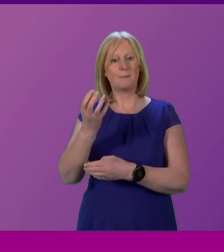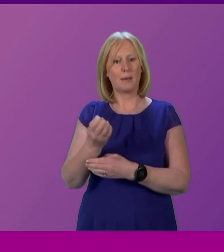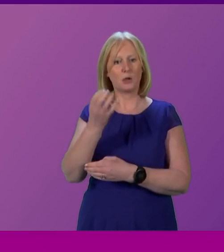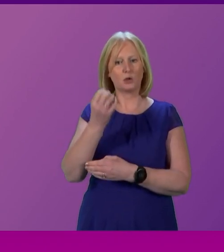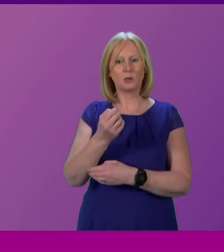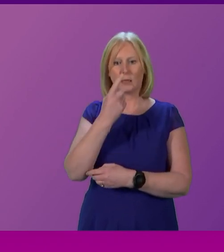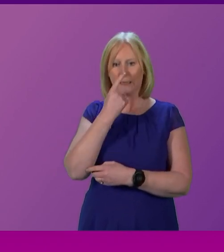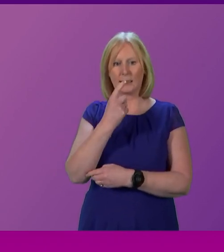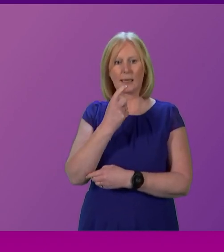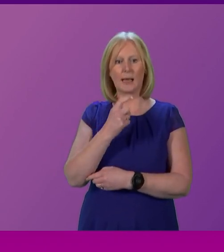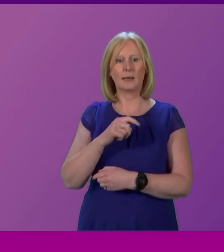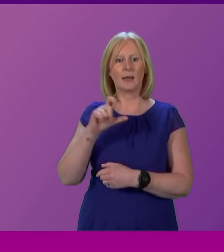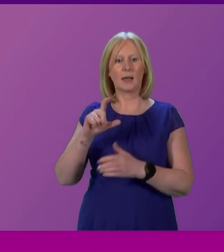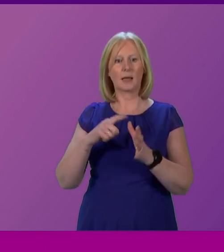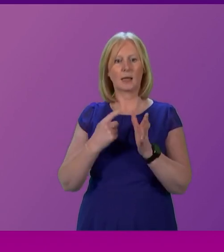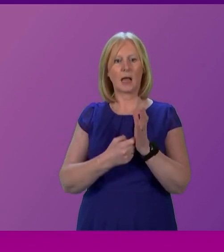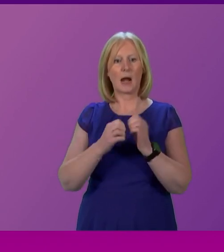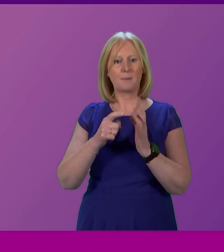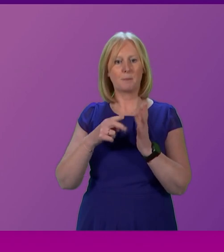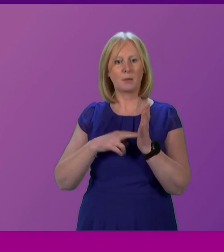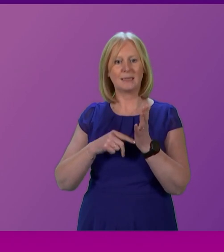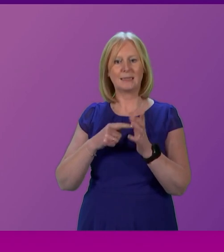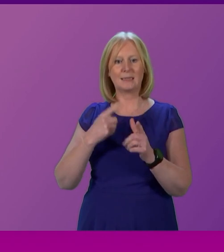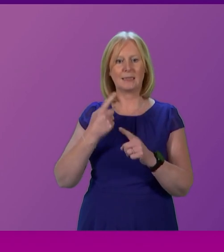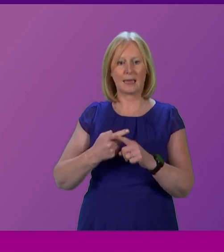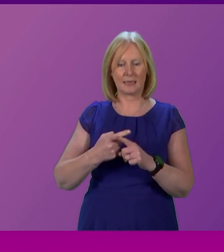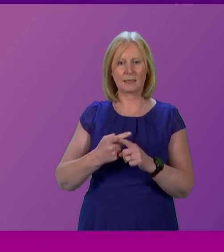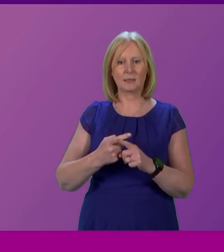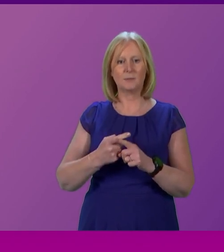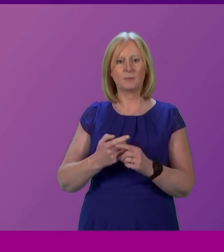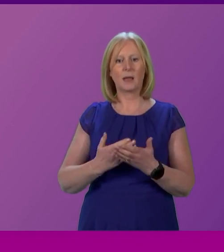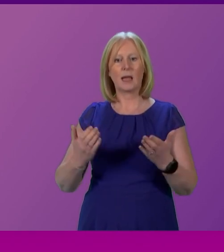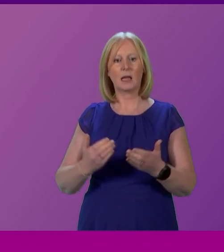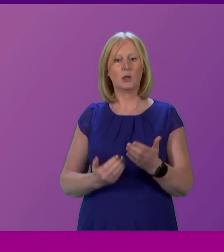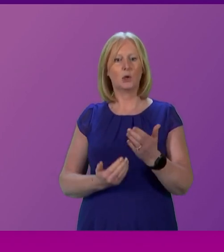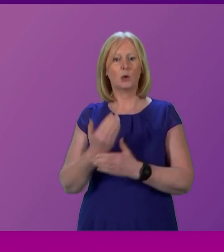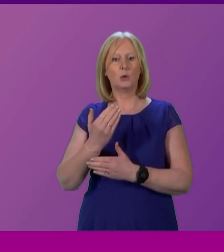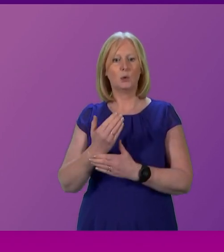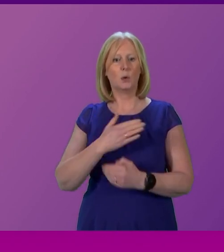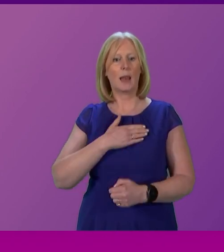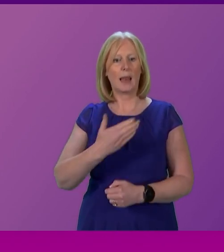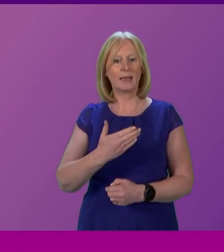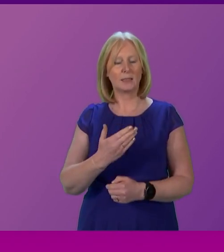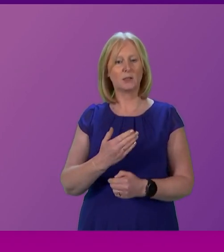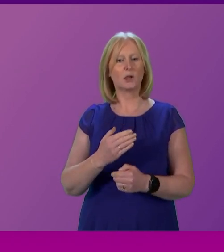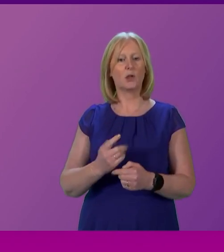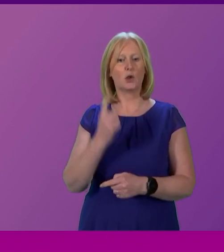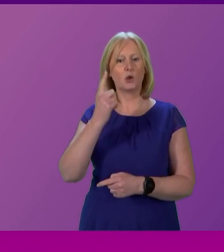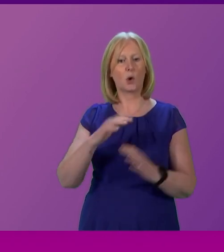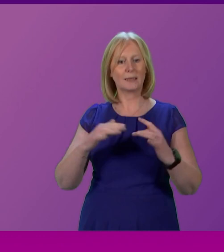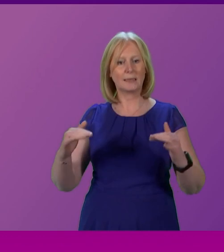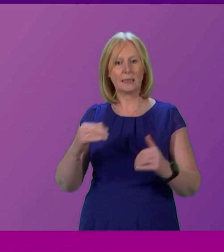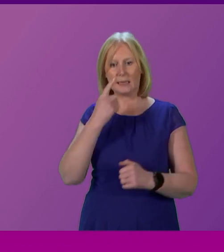transition with a carbon tax on big polluters and end the licences of any new oil and gas fields in the North Sea. I believe in Scottish independence,